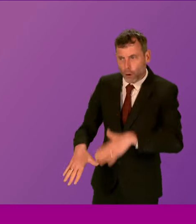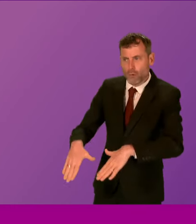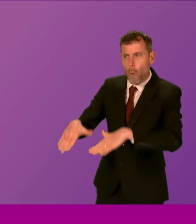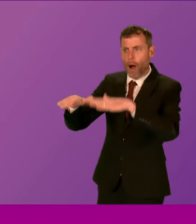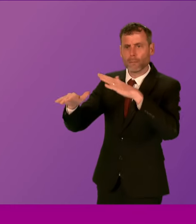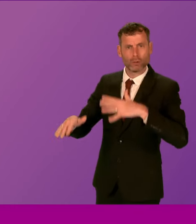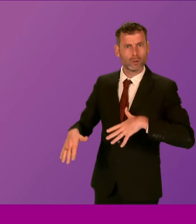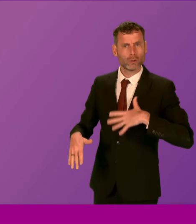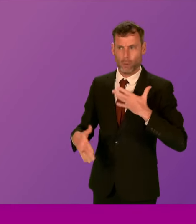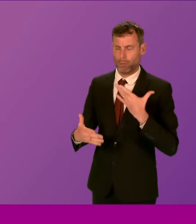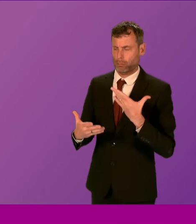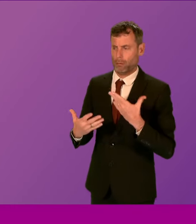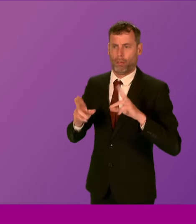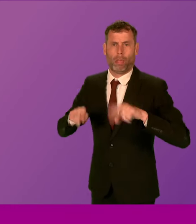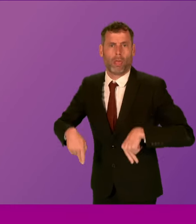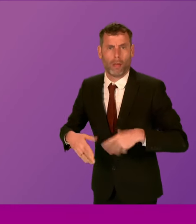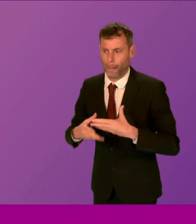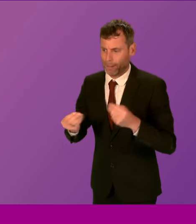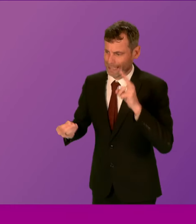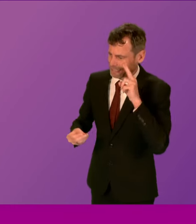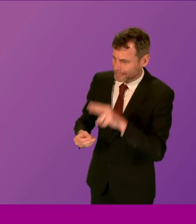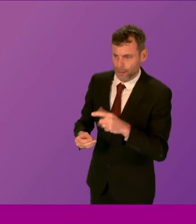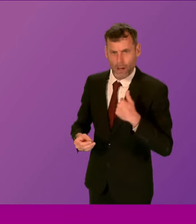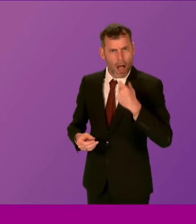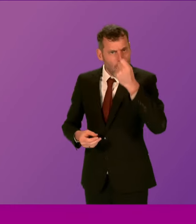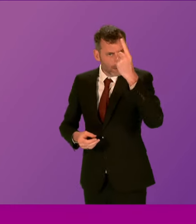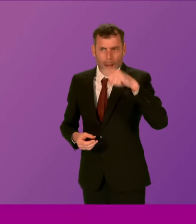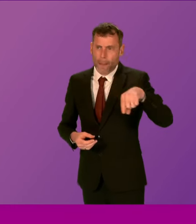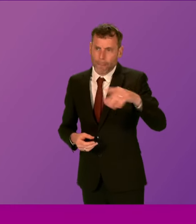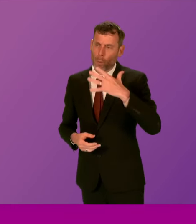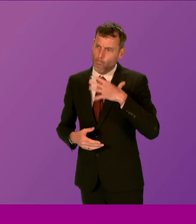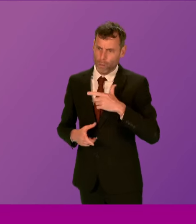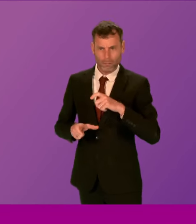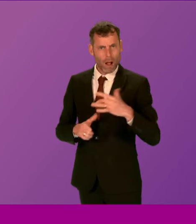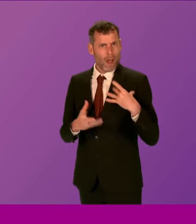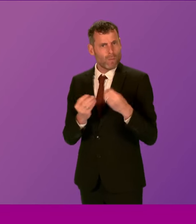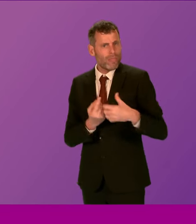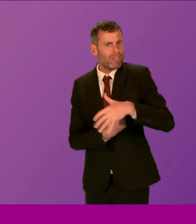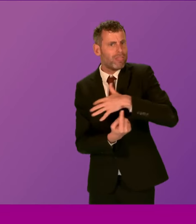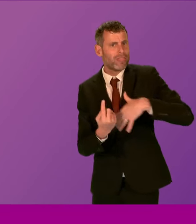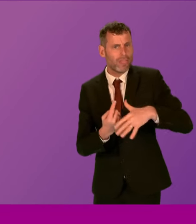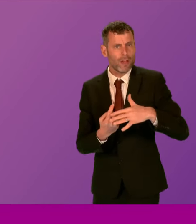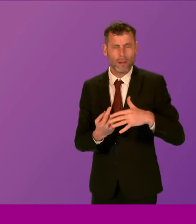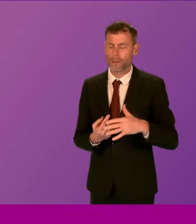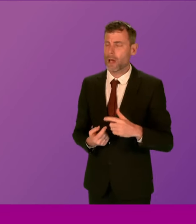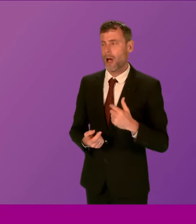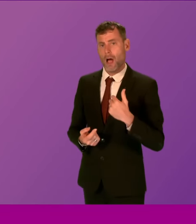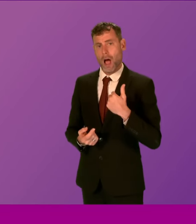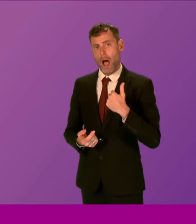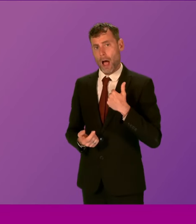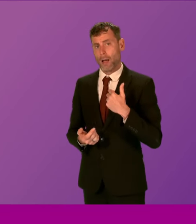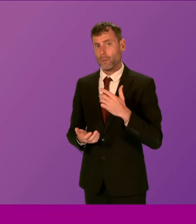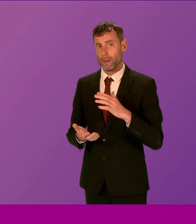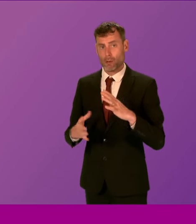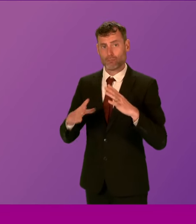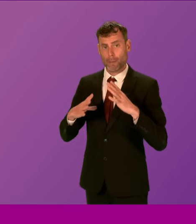time with our loved ones as possible. So I'm more than happy to look into this case. I can also make sure that we send Alex